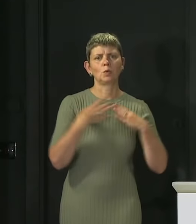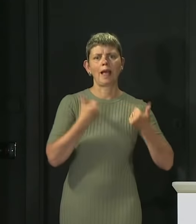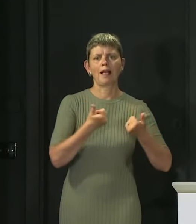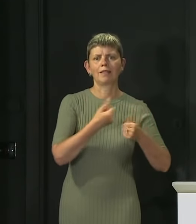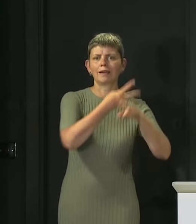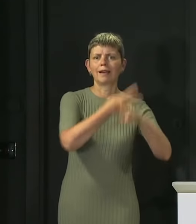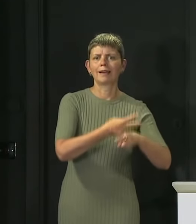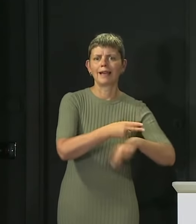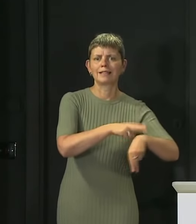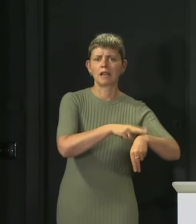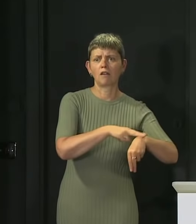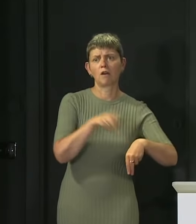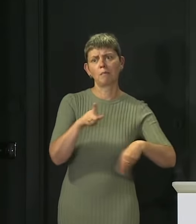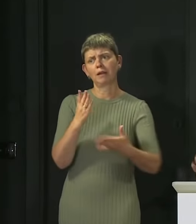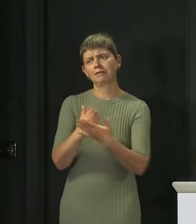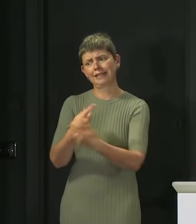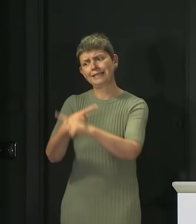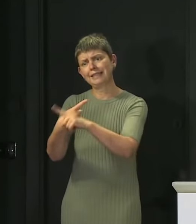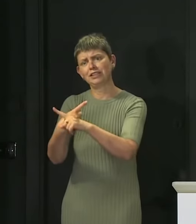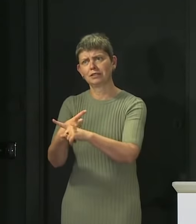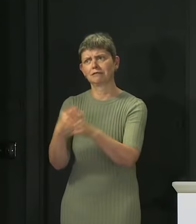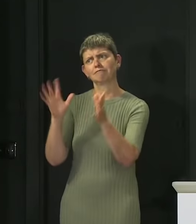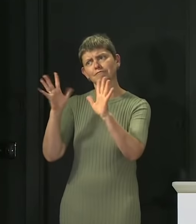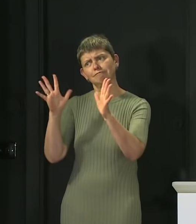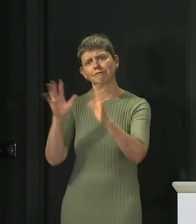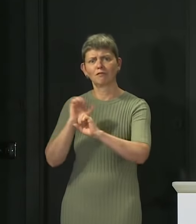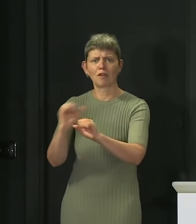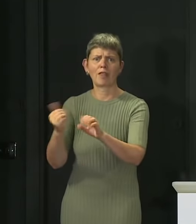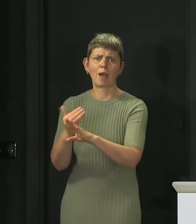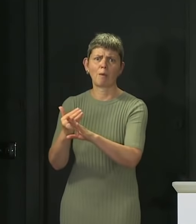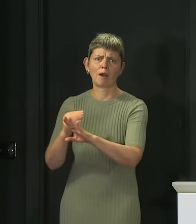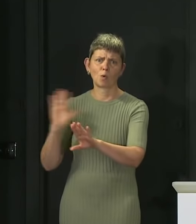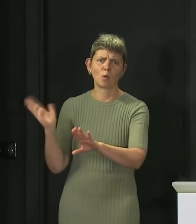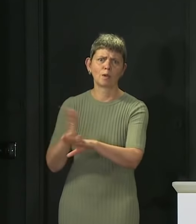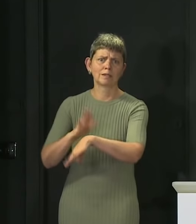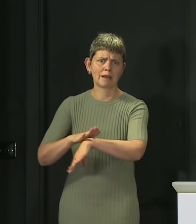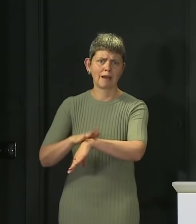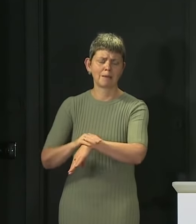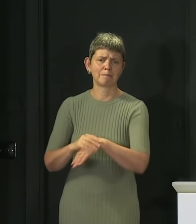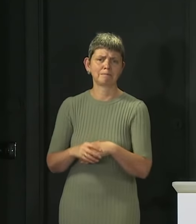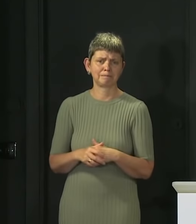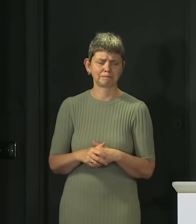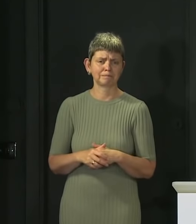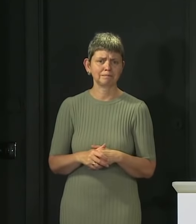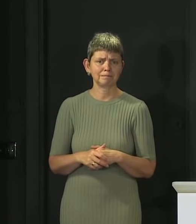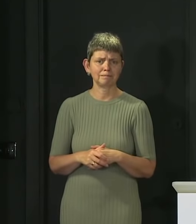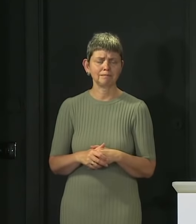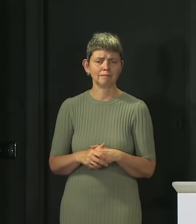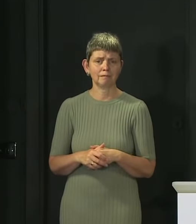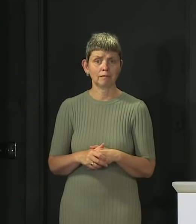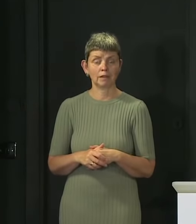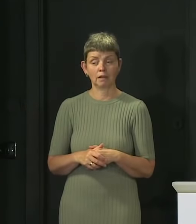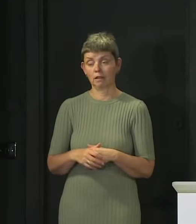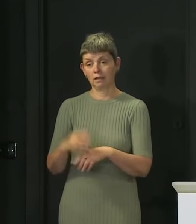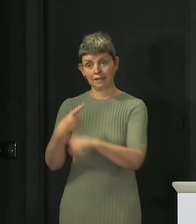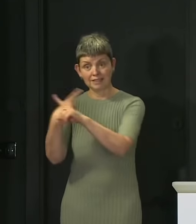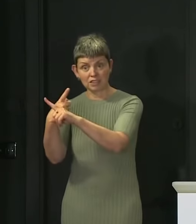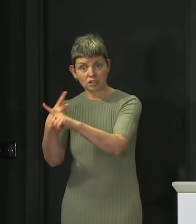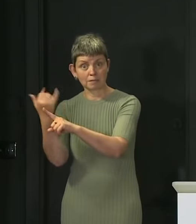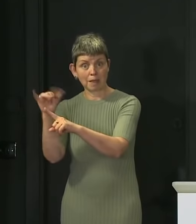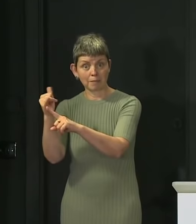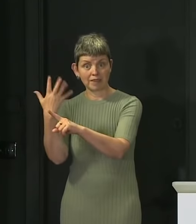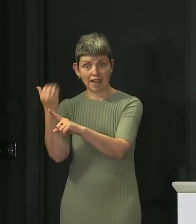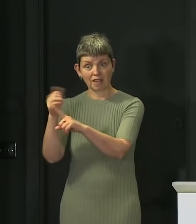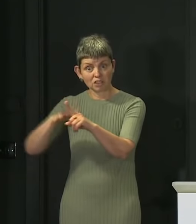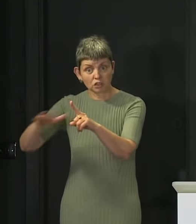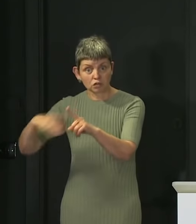gratitude and respect for the job that they do all of the time. But I know teachers are parents as well, they have families as well, I